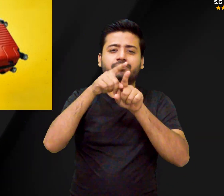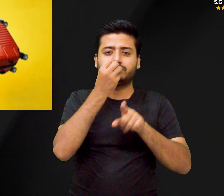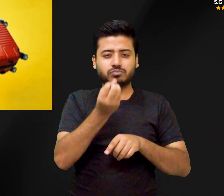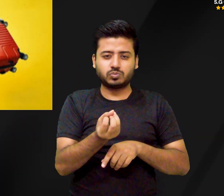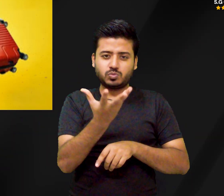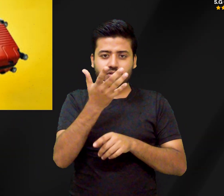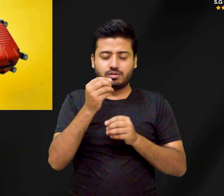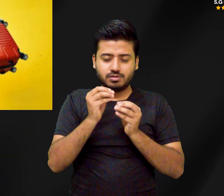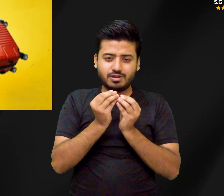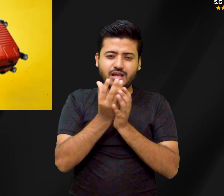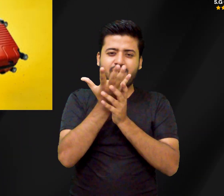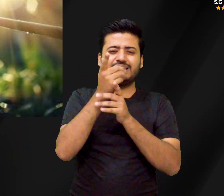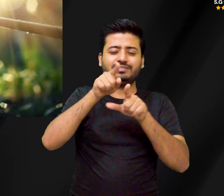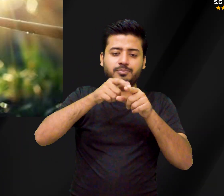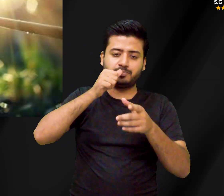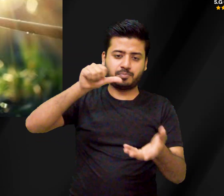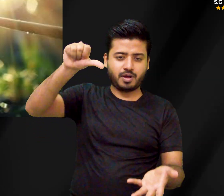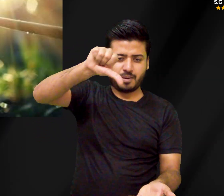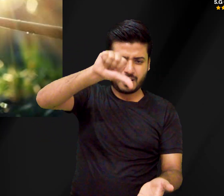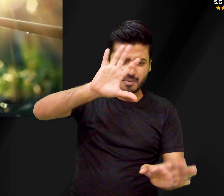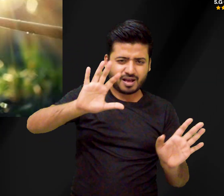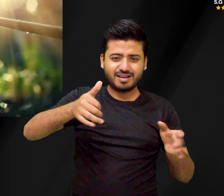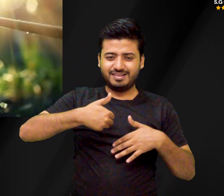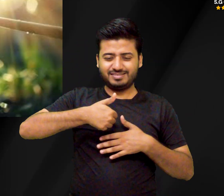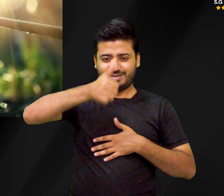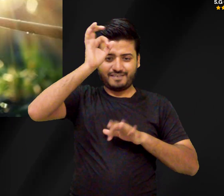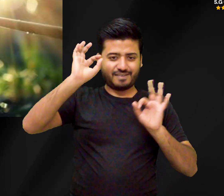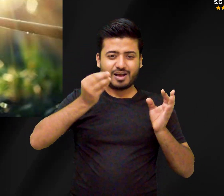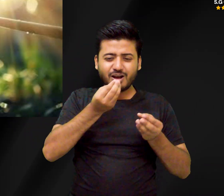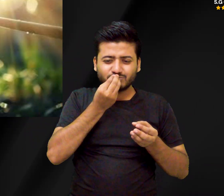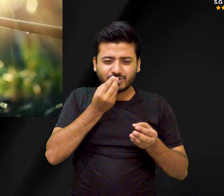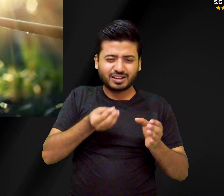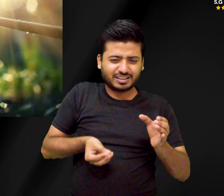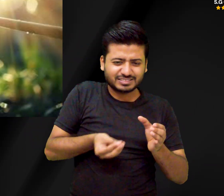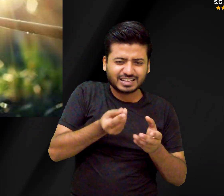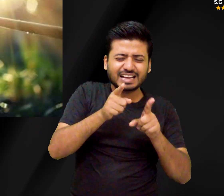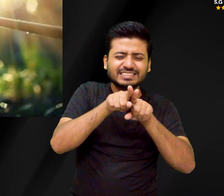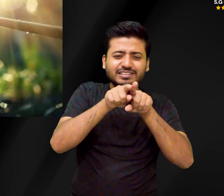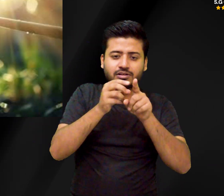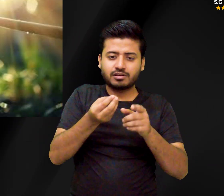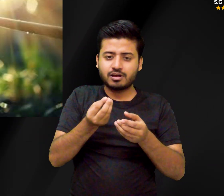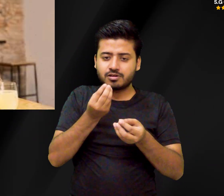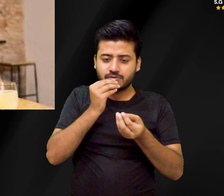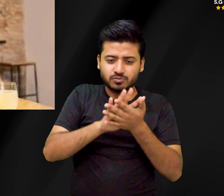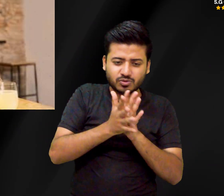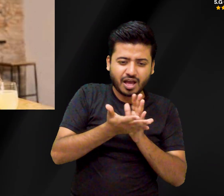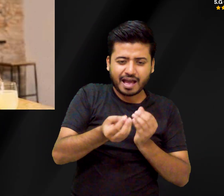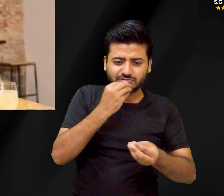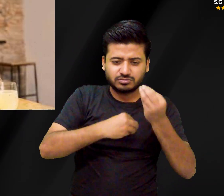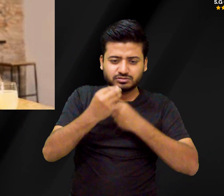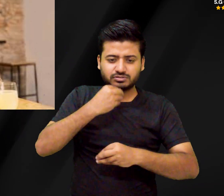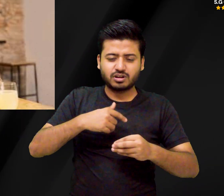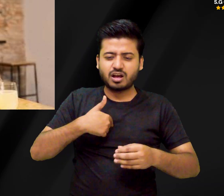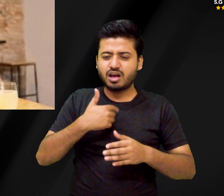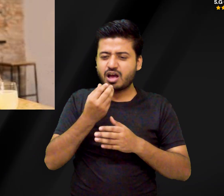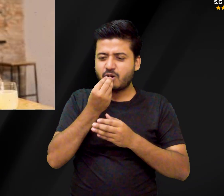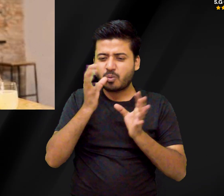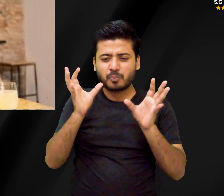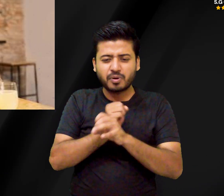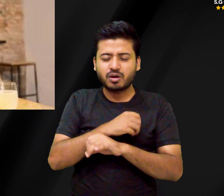the immune system by stimulating white blood cell production. Sunlight and sleep. Sunlight plays a vital role in regulating the body's circadian